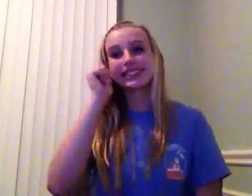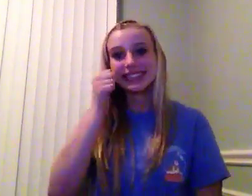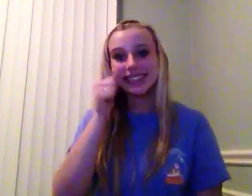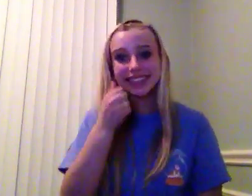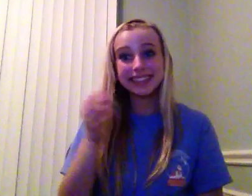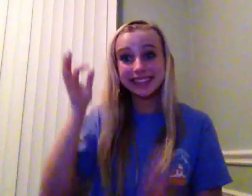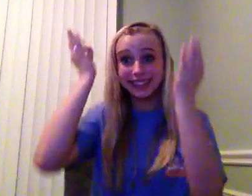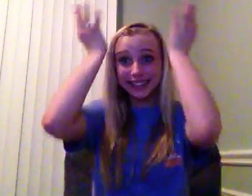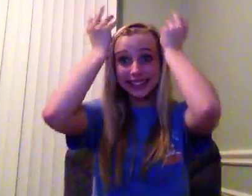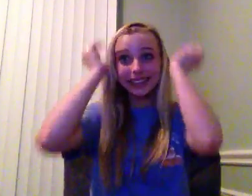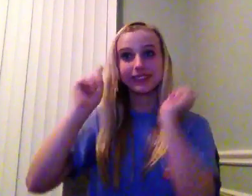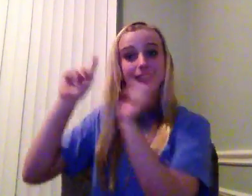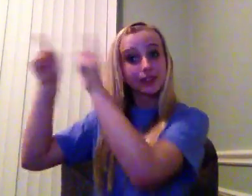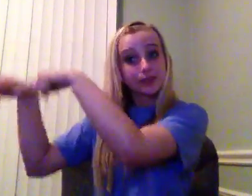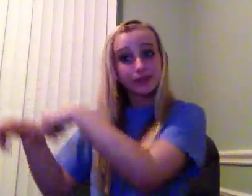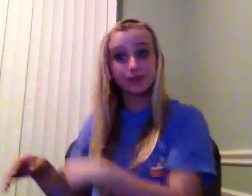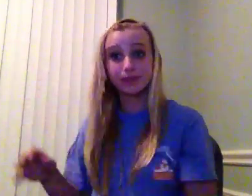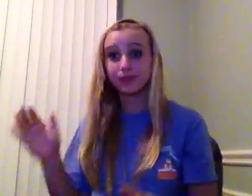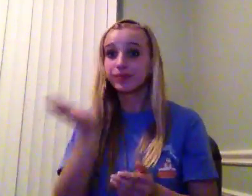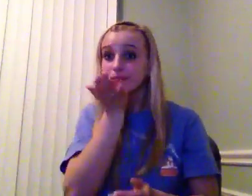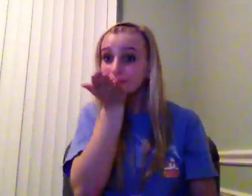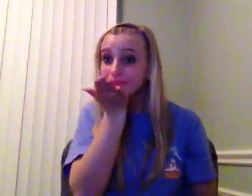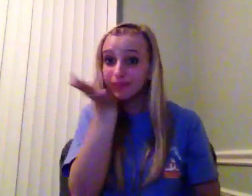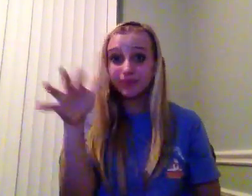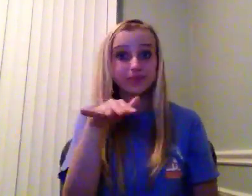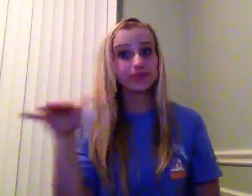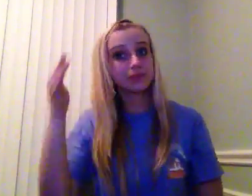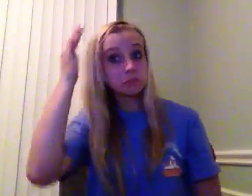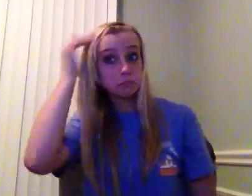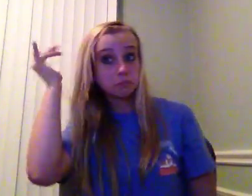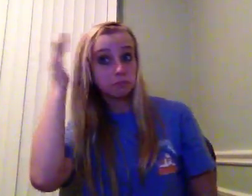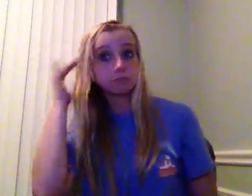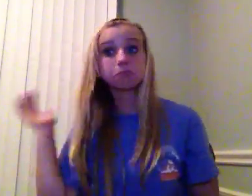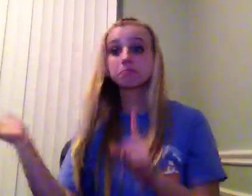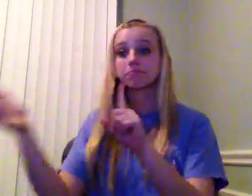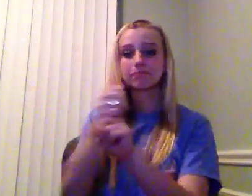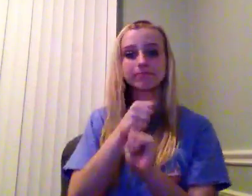Every day Fufu would go down to the field to capture mice.